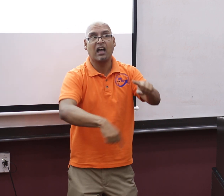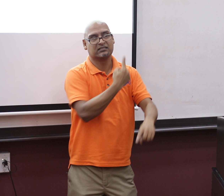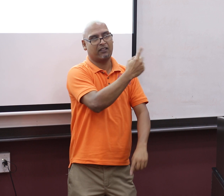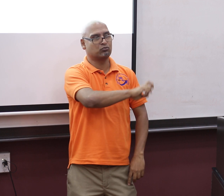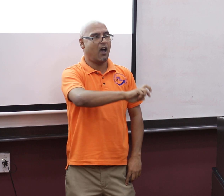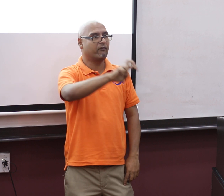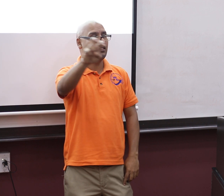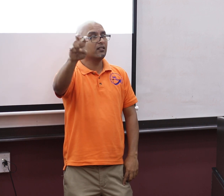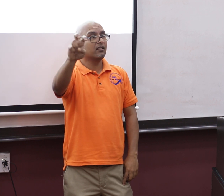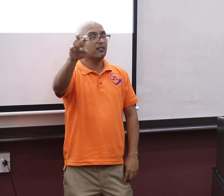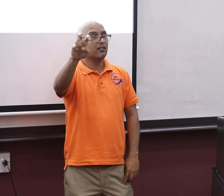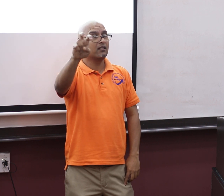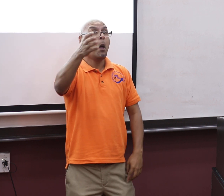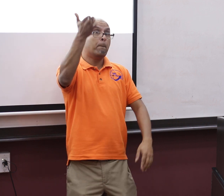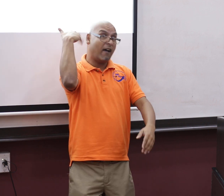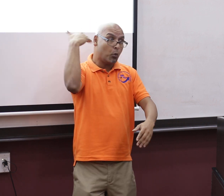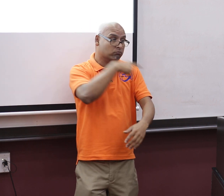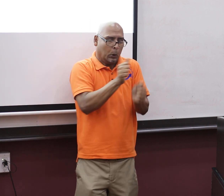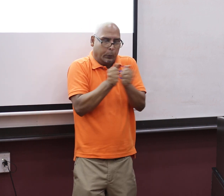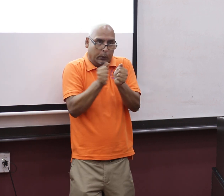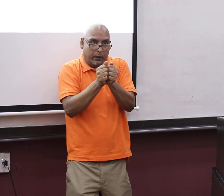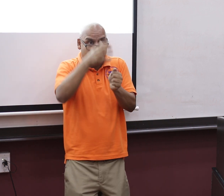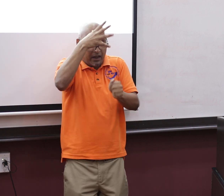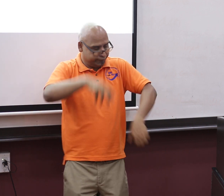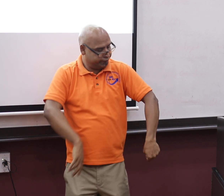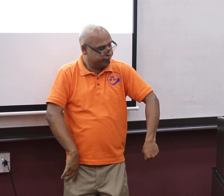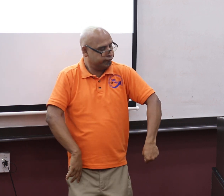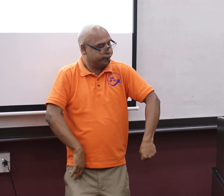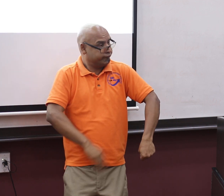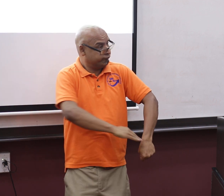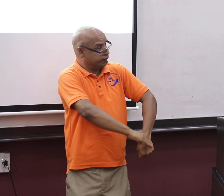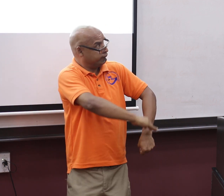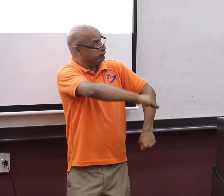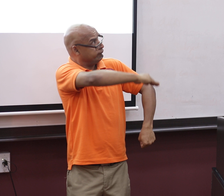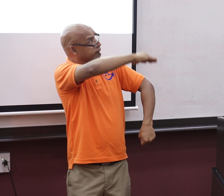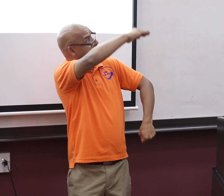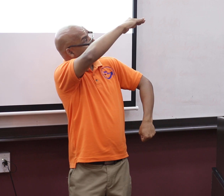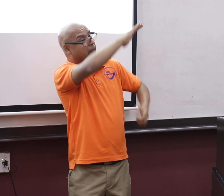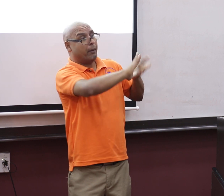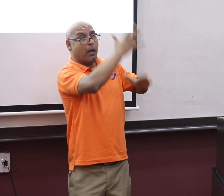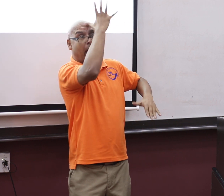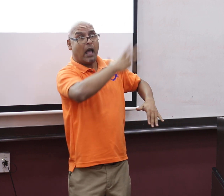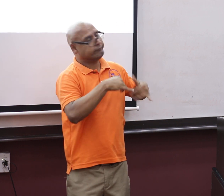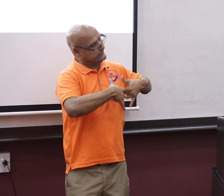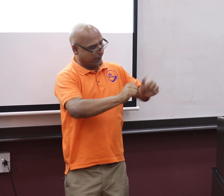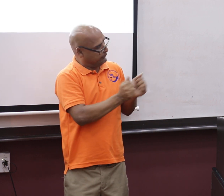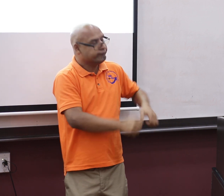18, I think. I've never been to school. And they stayed home the whole time. And they were led around by their parents as a